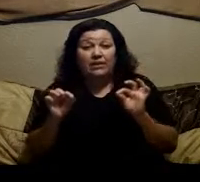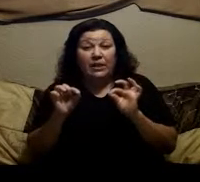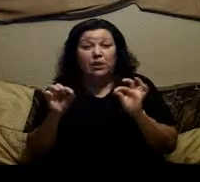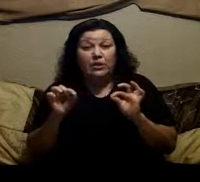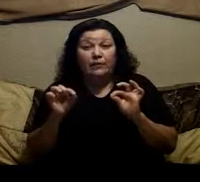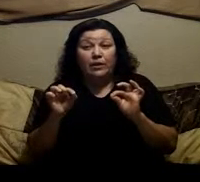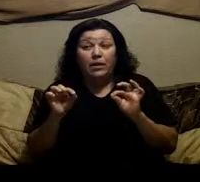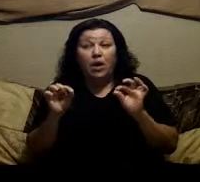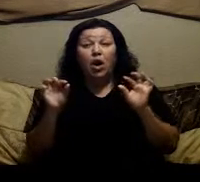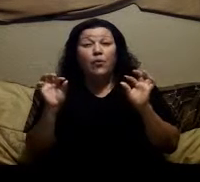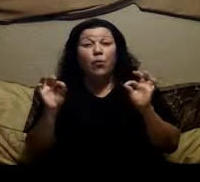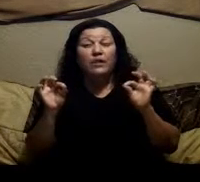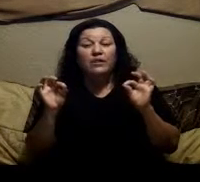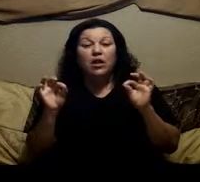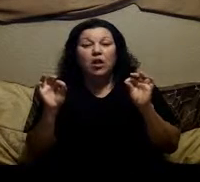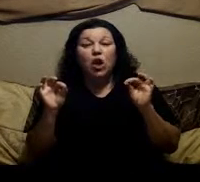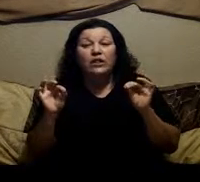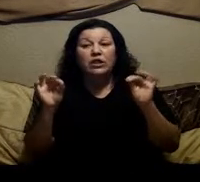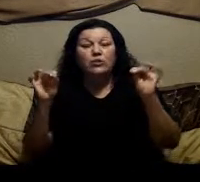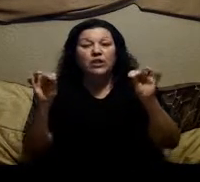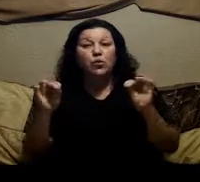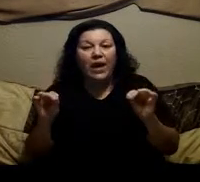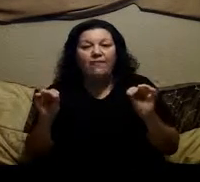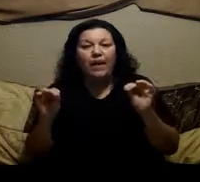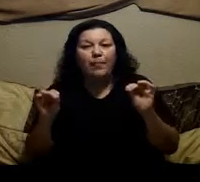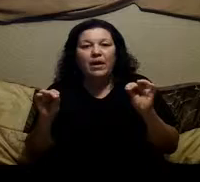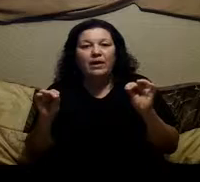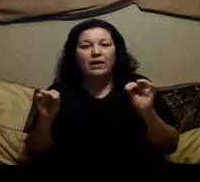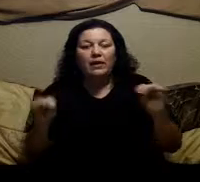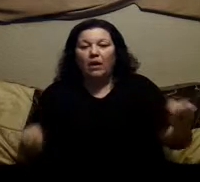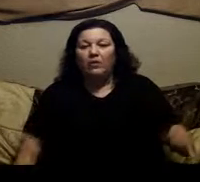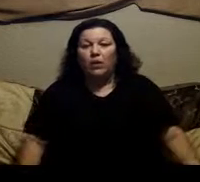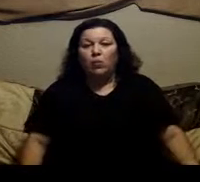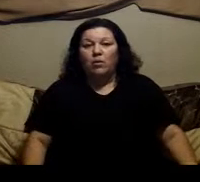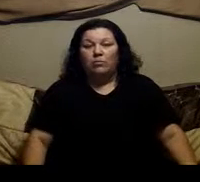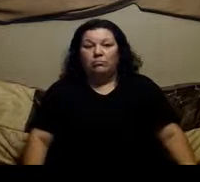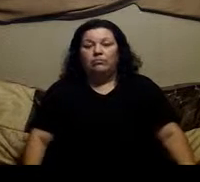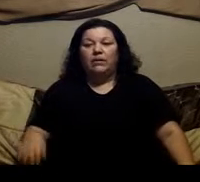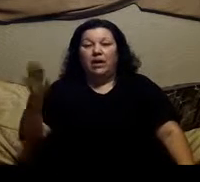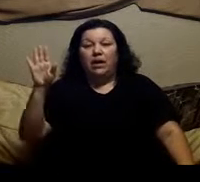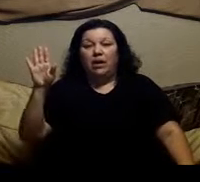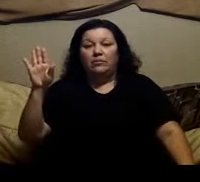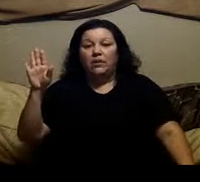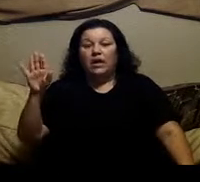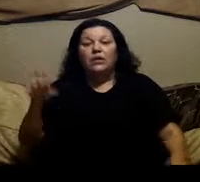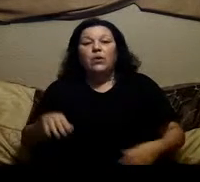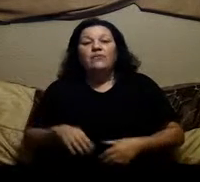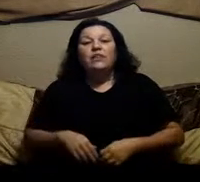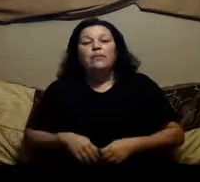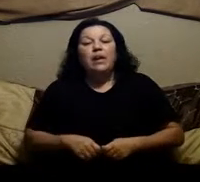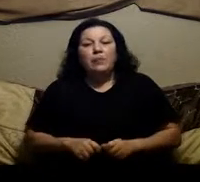living in your liver are the ones causing you to crave that bread i was like whoa hang on so every time i had